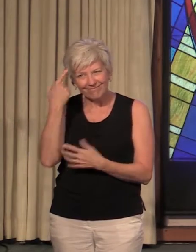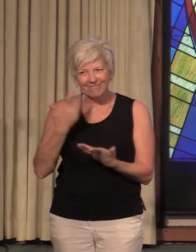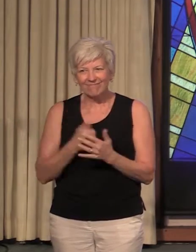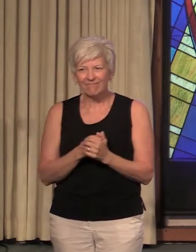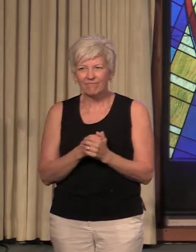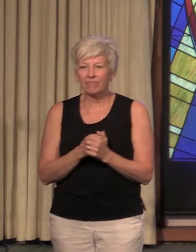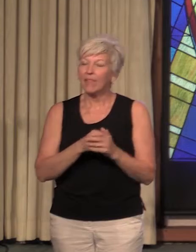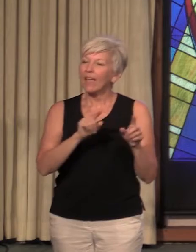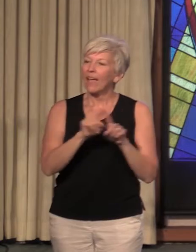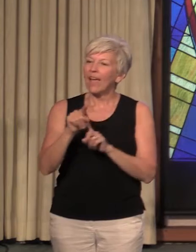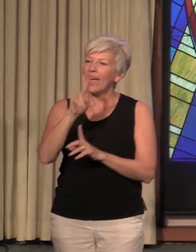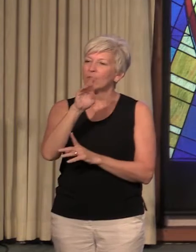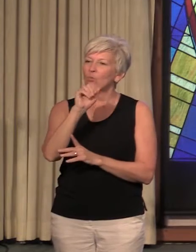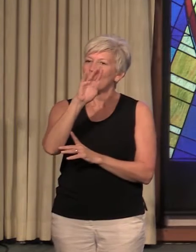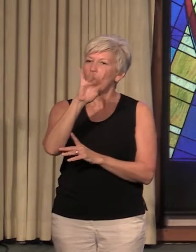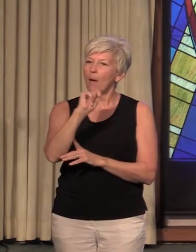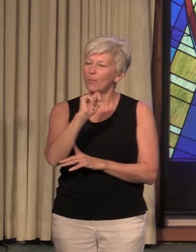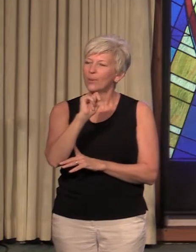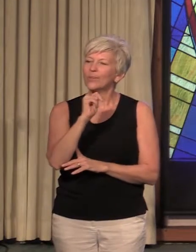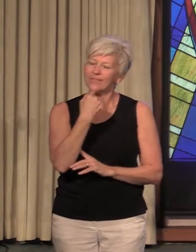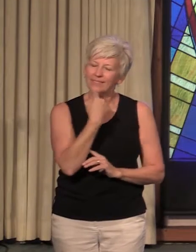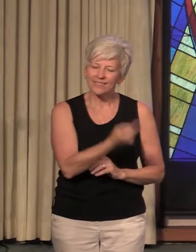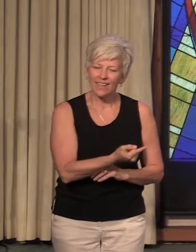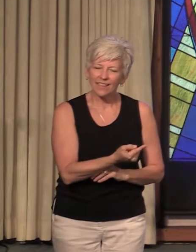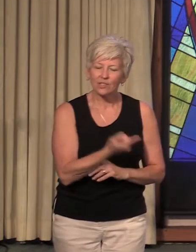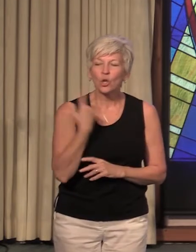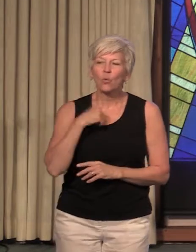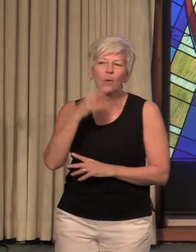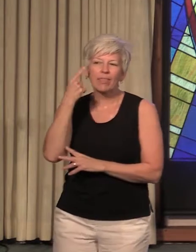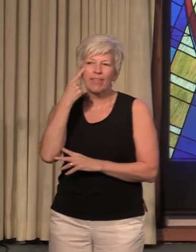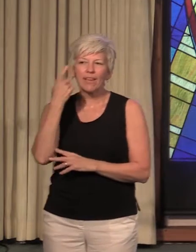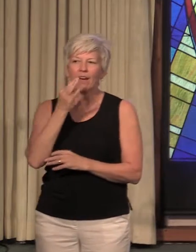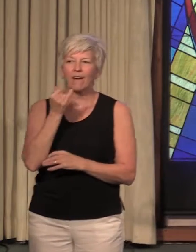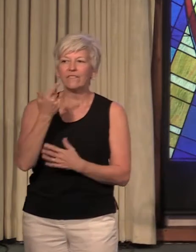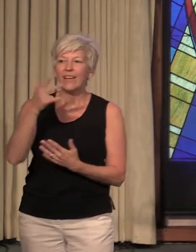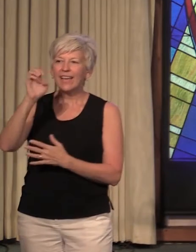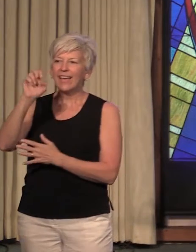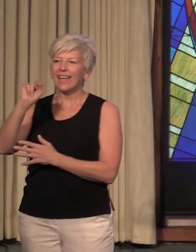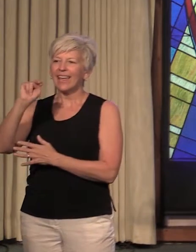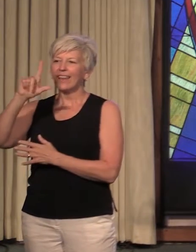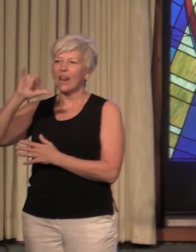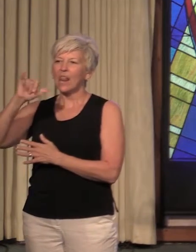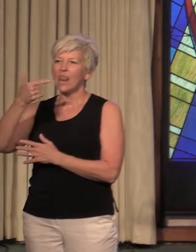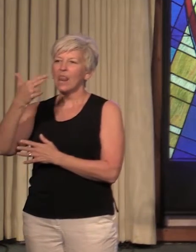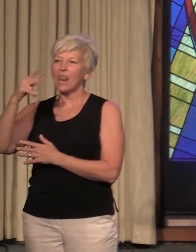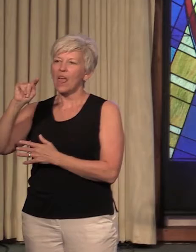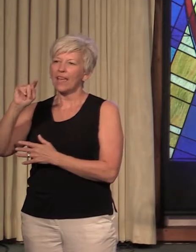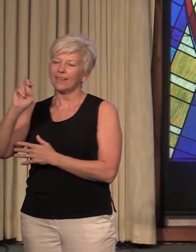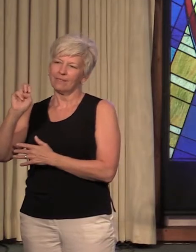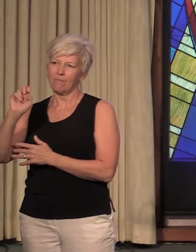As Robert pointed out, we come to think of enlightenment as an additive process.